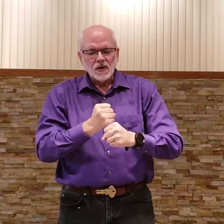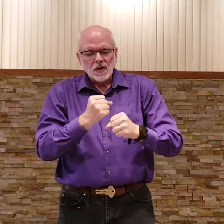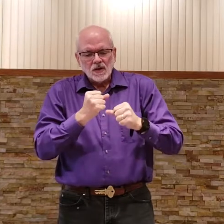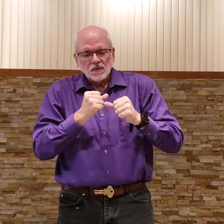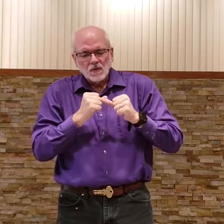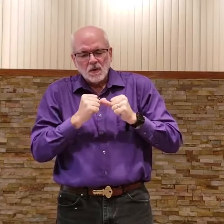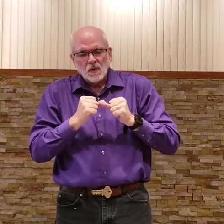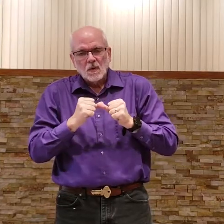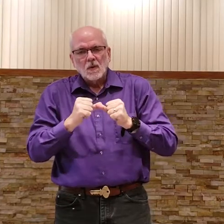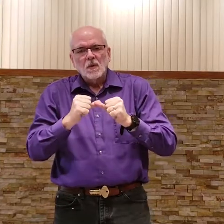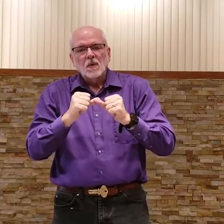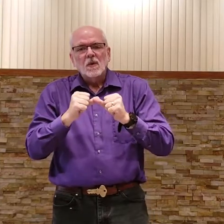roll